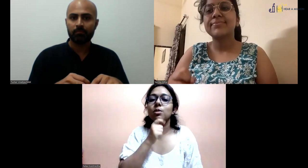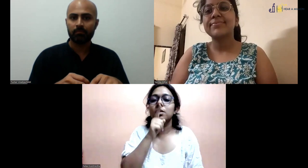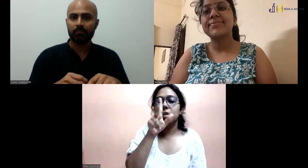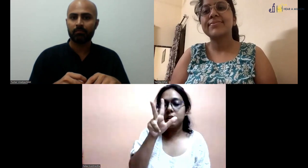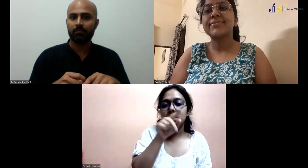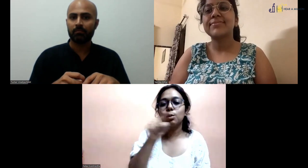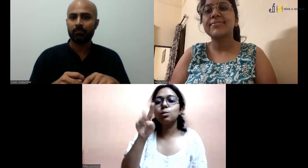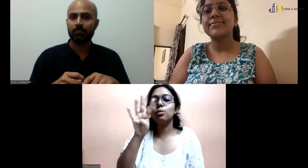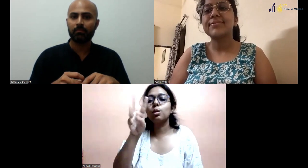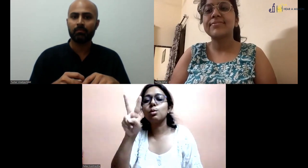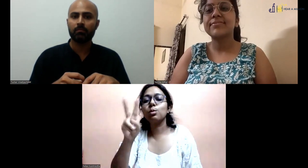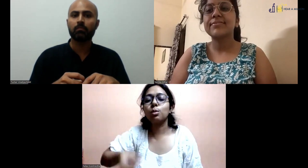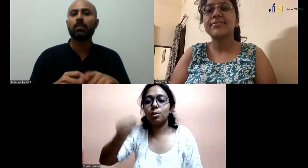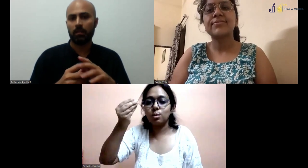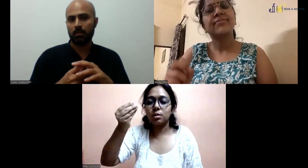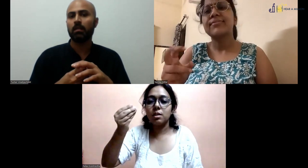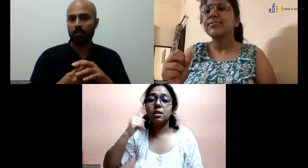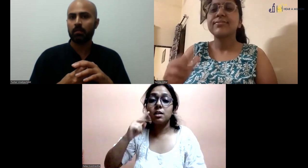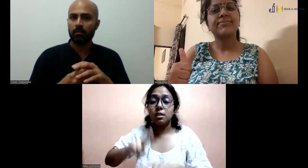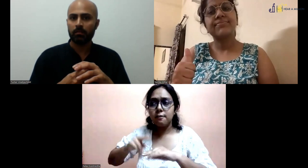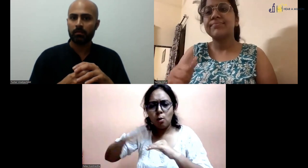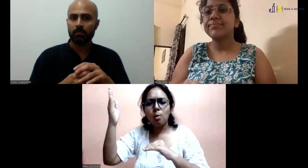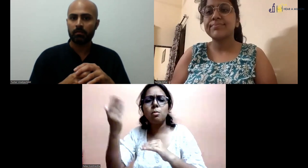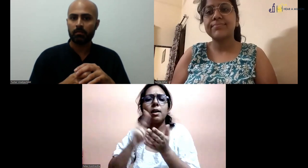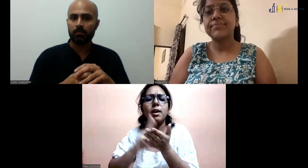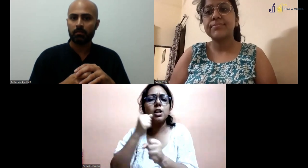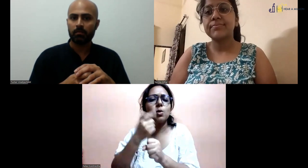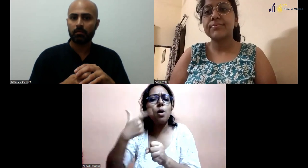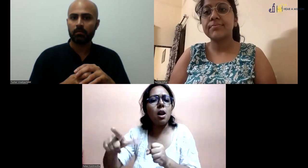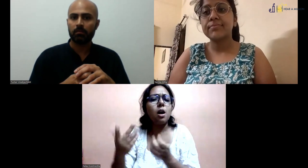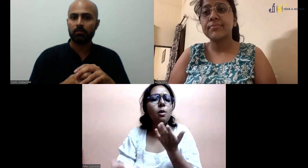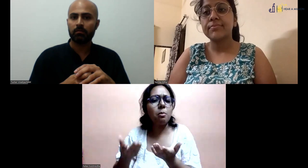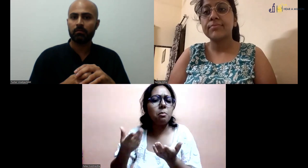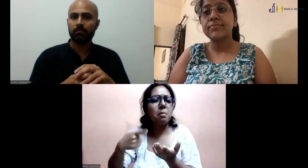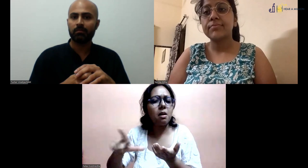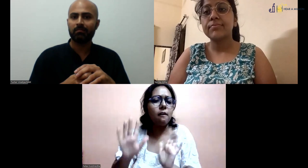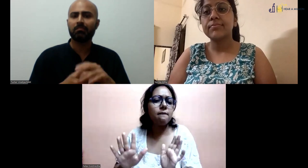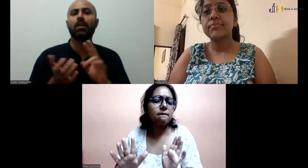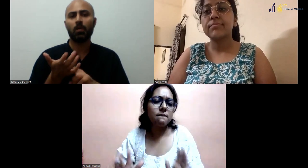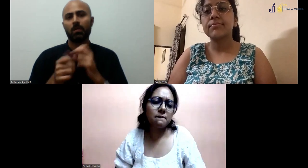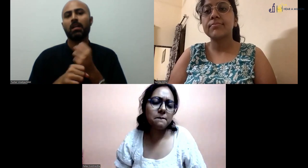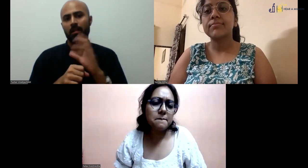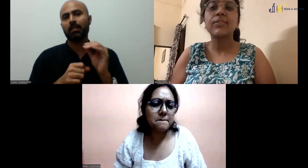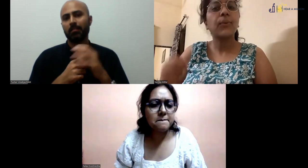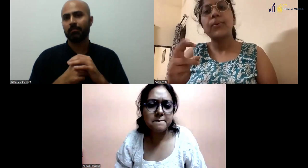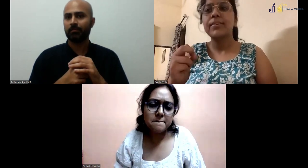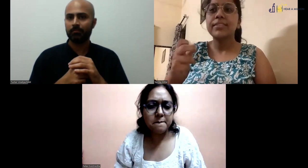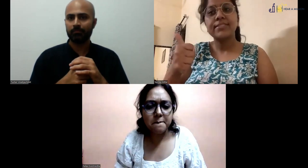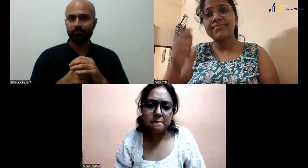in India. Maybe in common, 18 to 42, but in NGO,